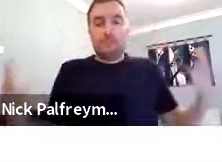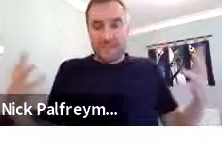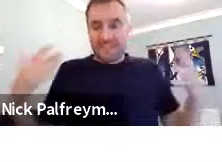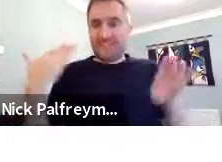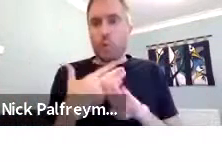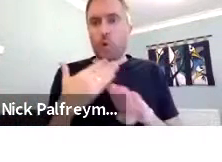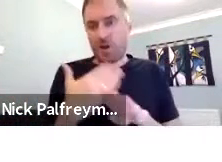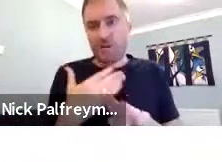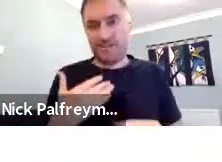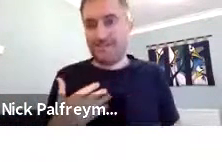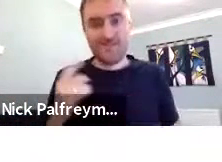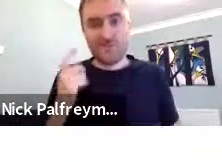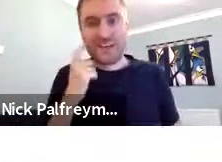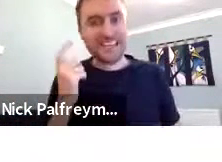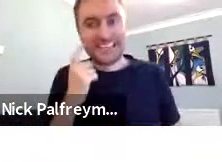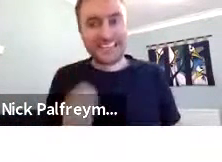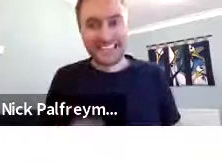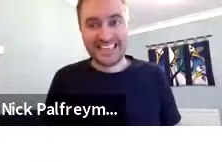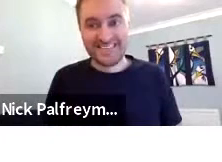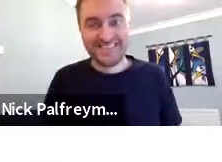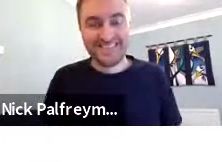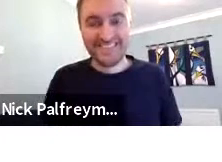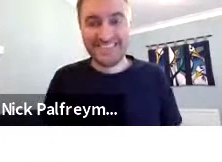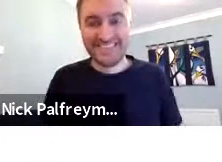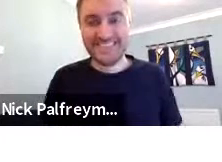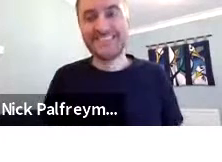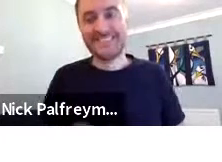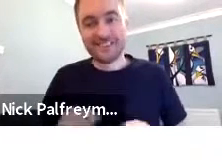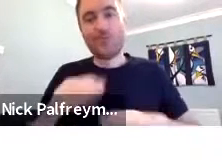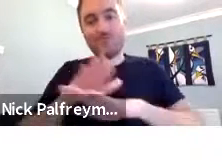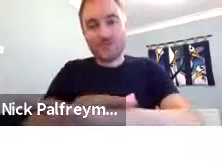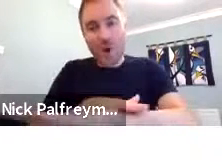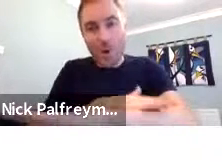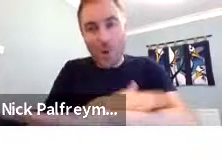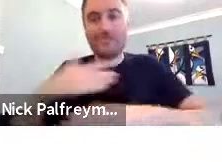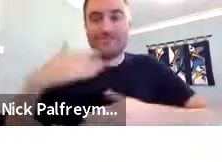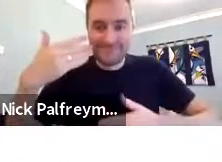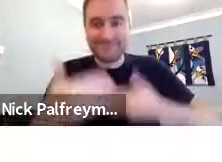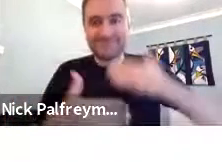that sign. And that's obviously a huge piece of work and it's not easy.